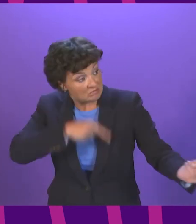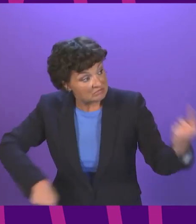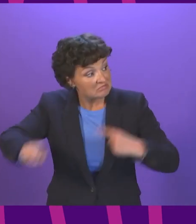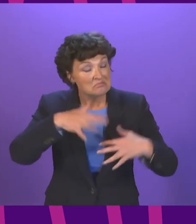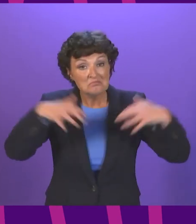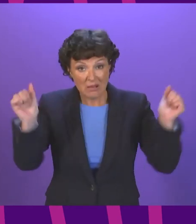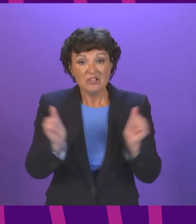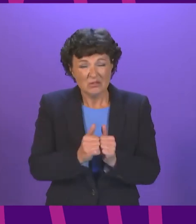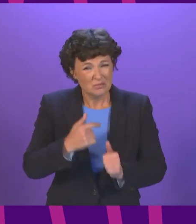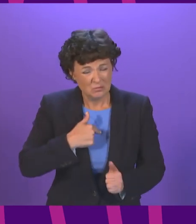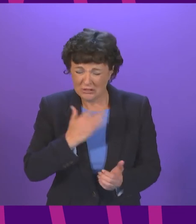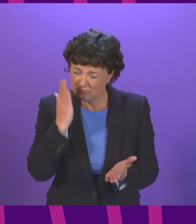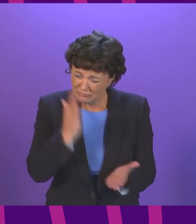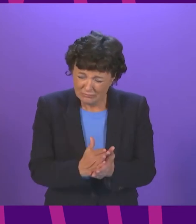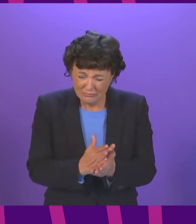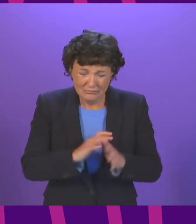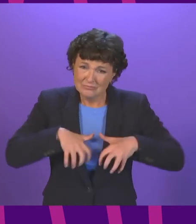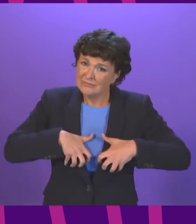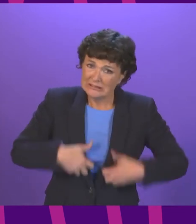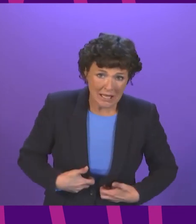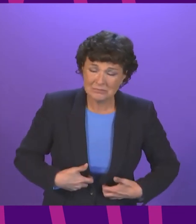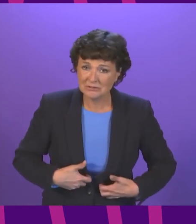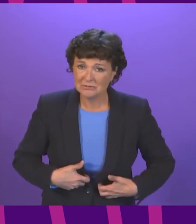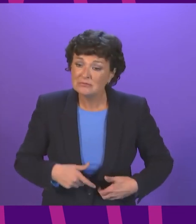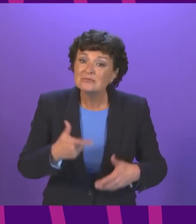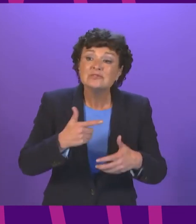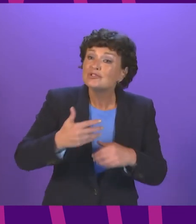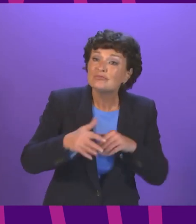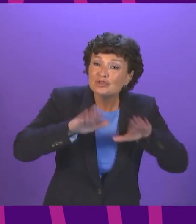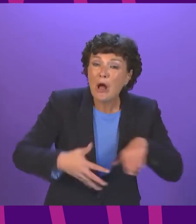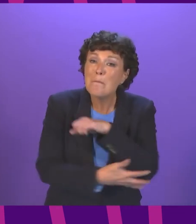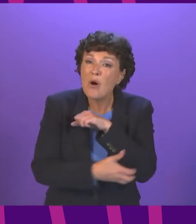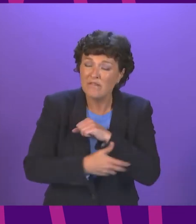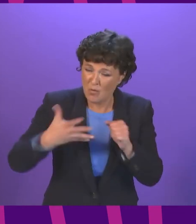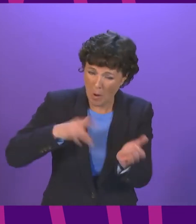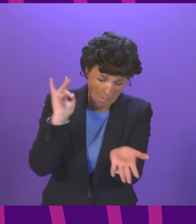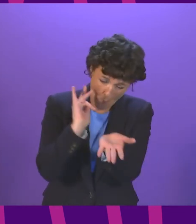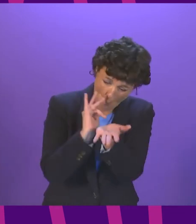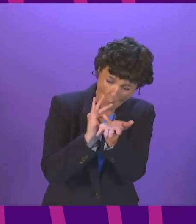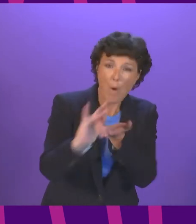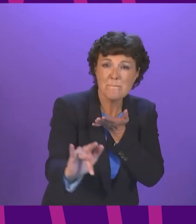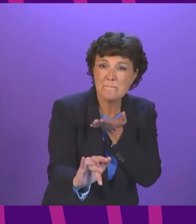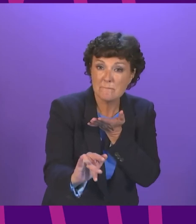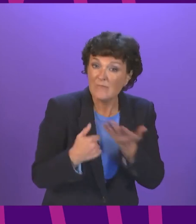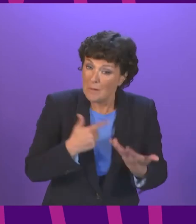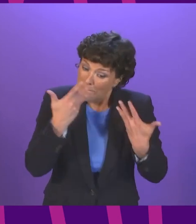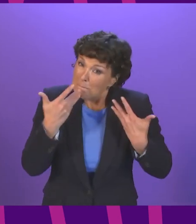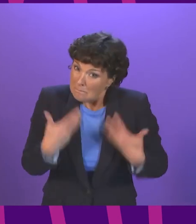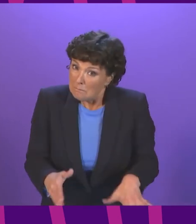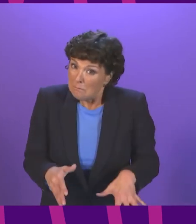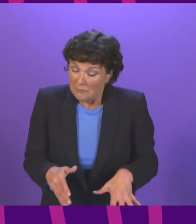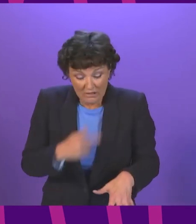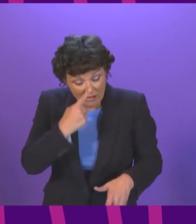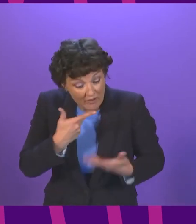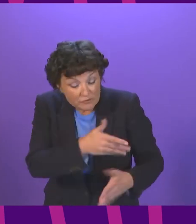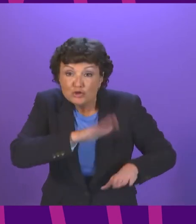poverty The Scottish Child Payment, already benefiting eligible families with children up to age 6 will be extended